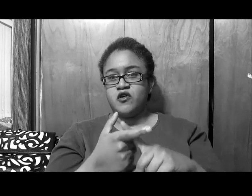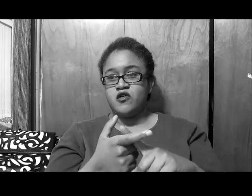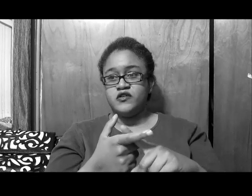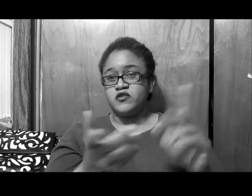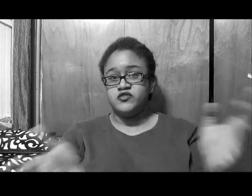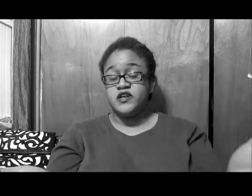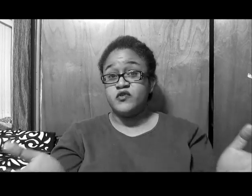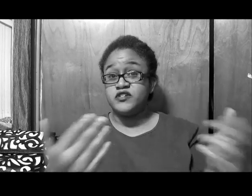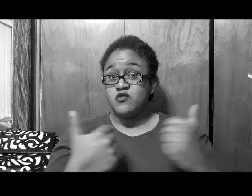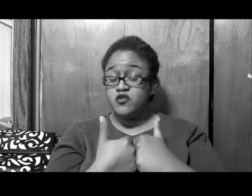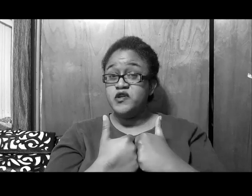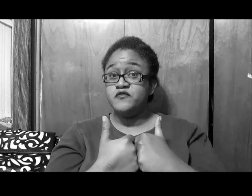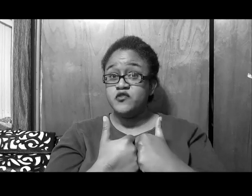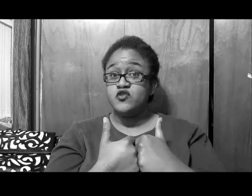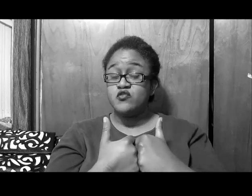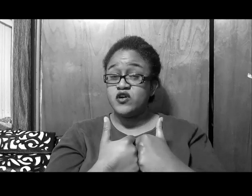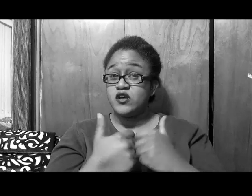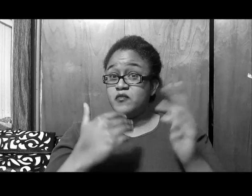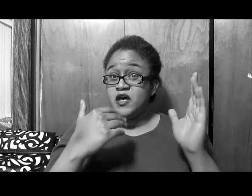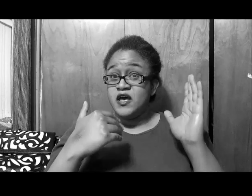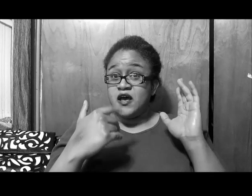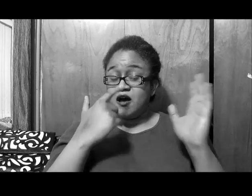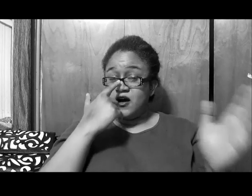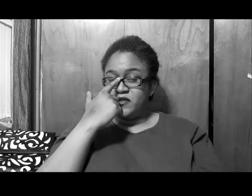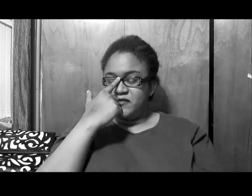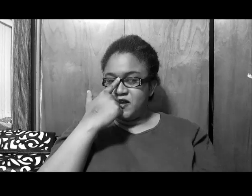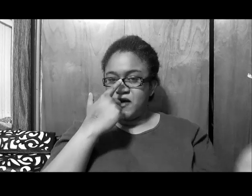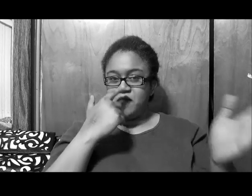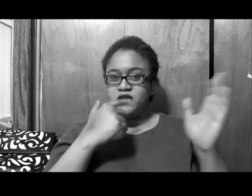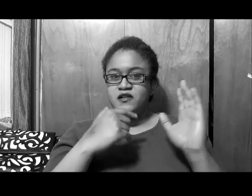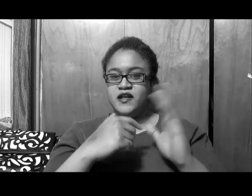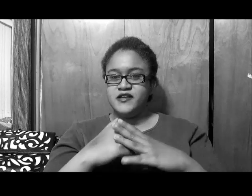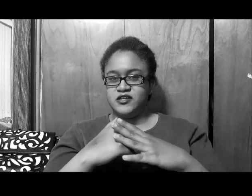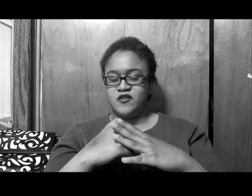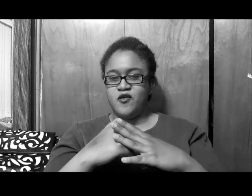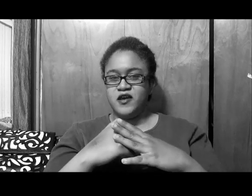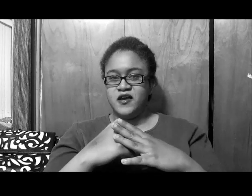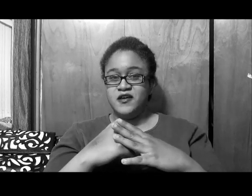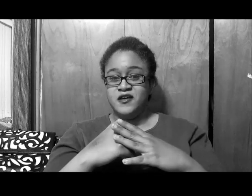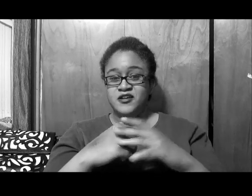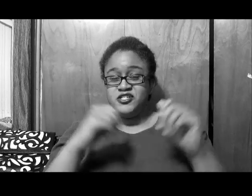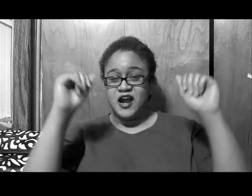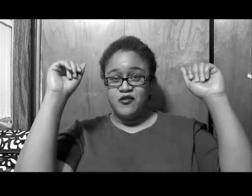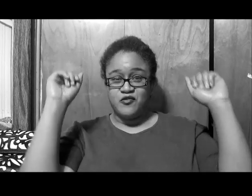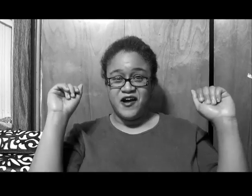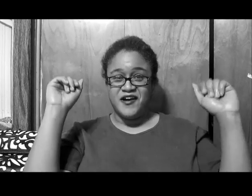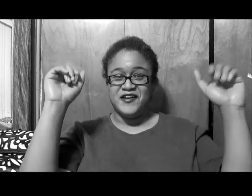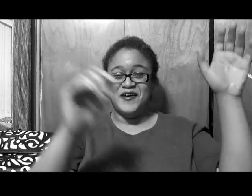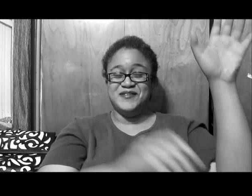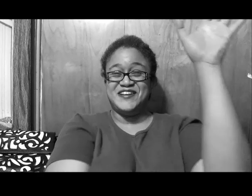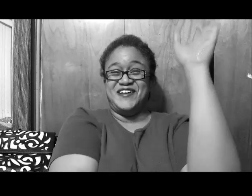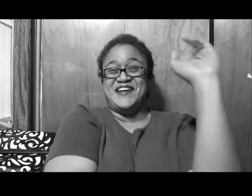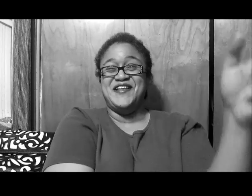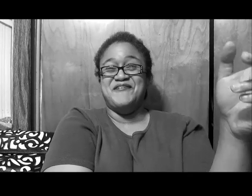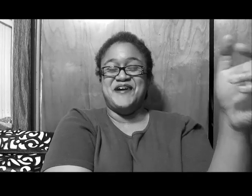tomorrow, and I'm gonna do it anyway, cause I will be reviewing, um, Loving Hip Hop Atlanta, okay, shout out, right, so anyways,